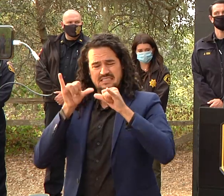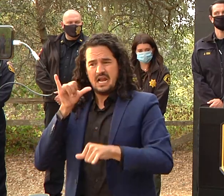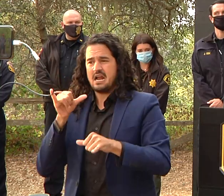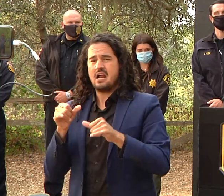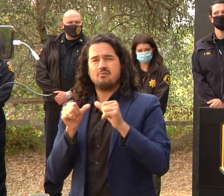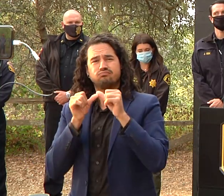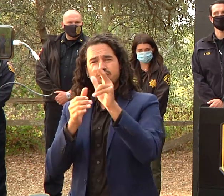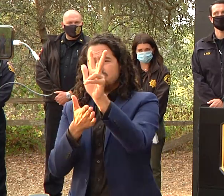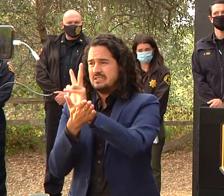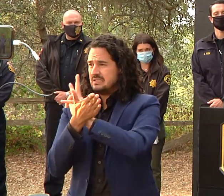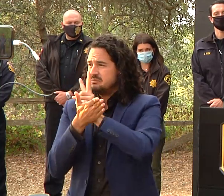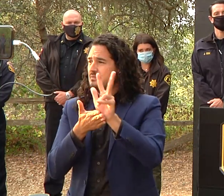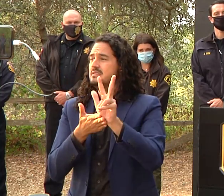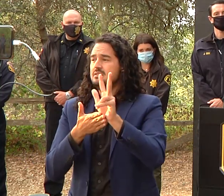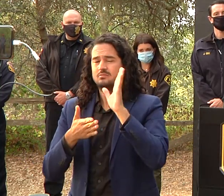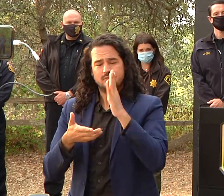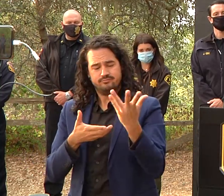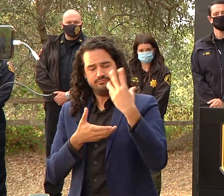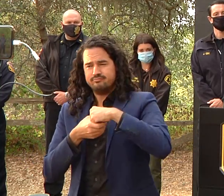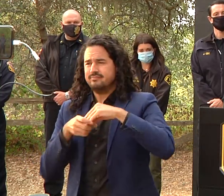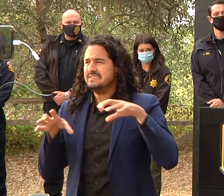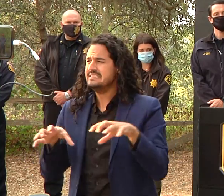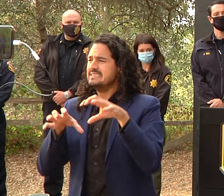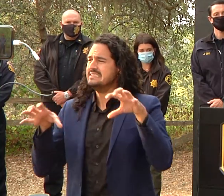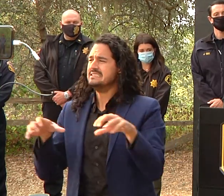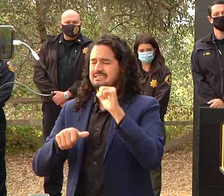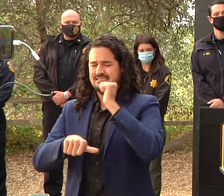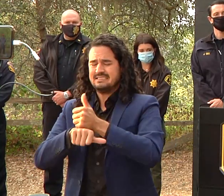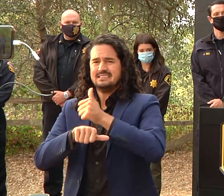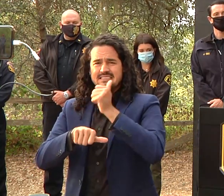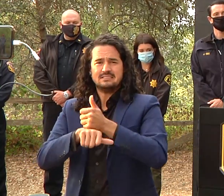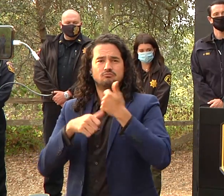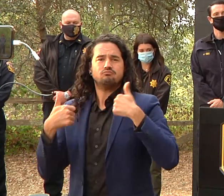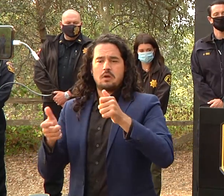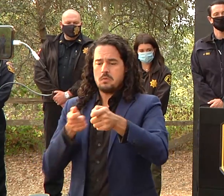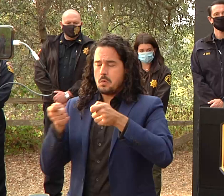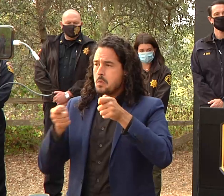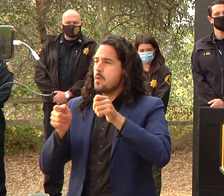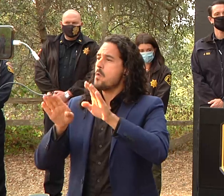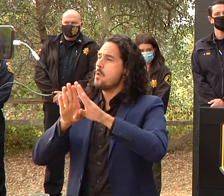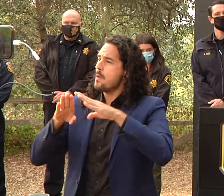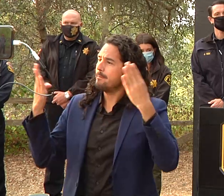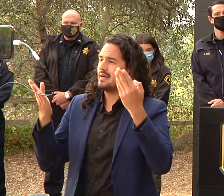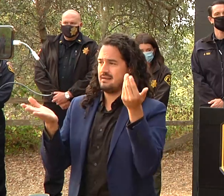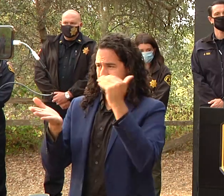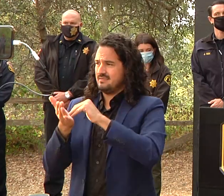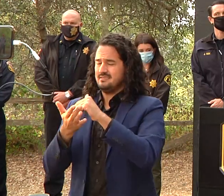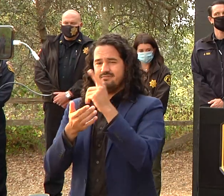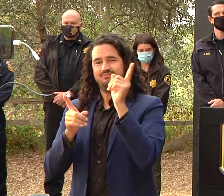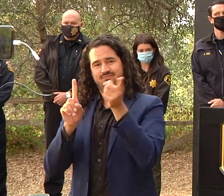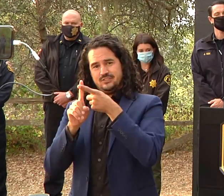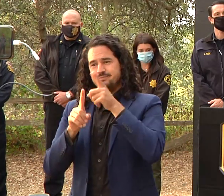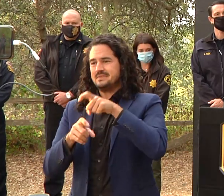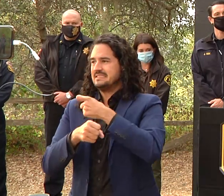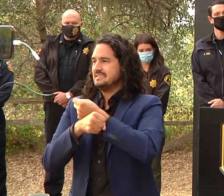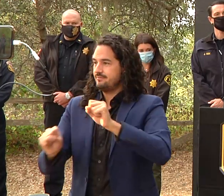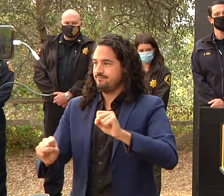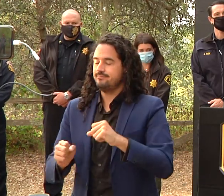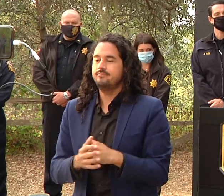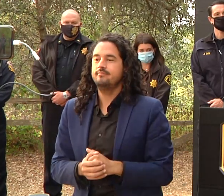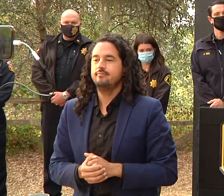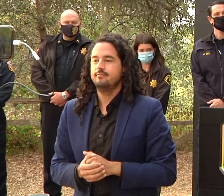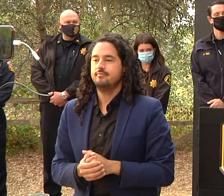lines and make it safe for everyone out there to return home obviously when we move through the recovery process